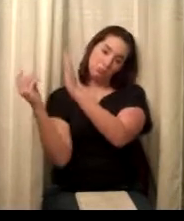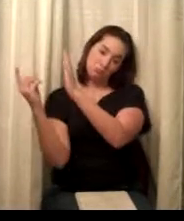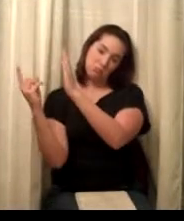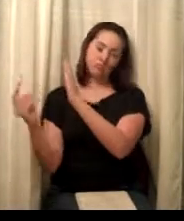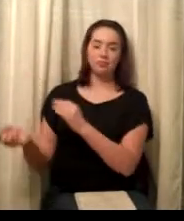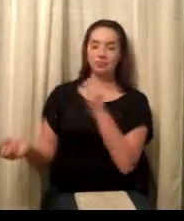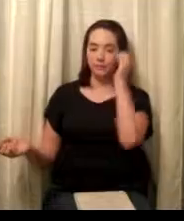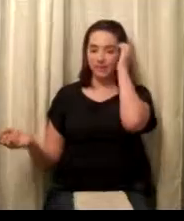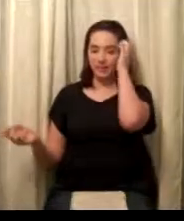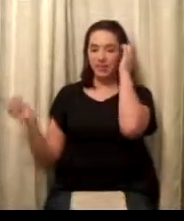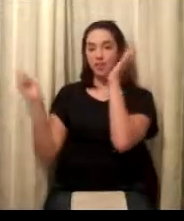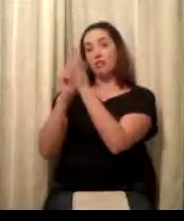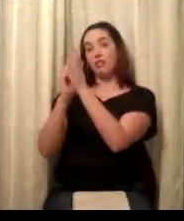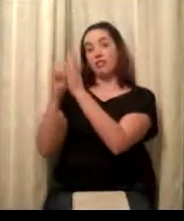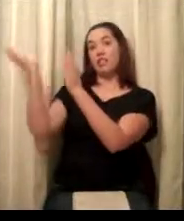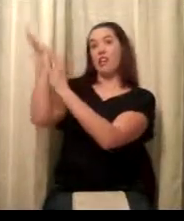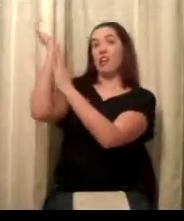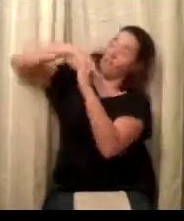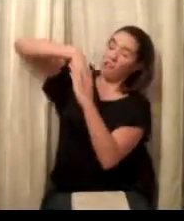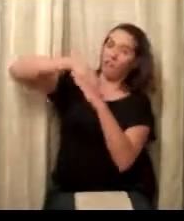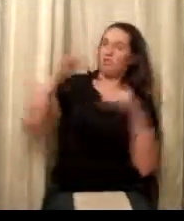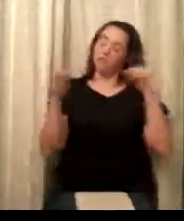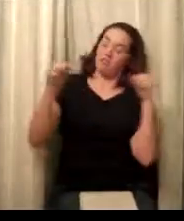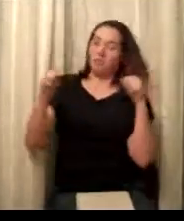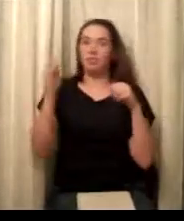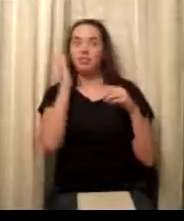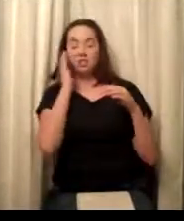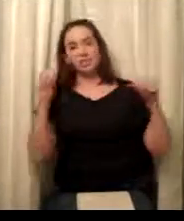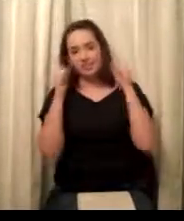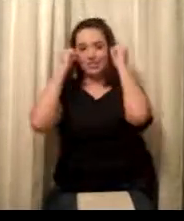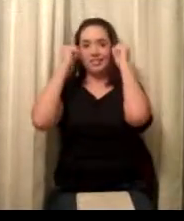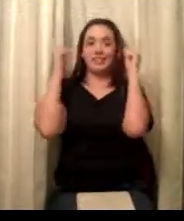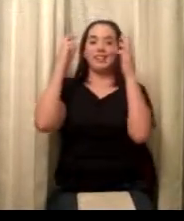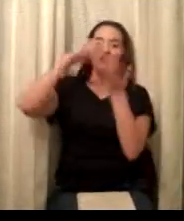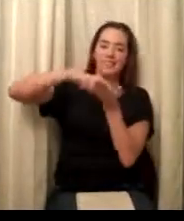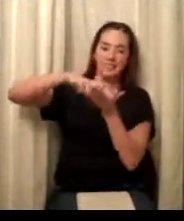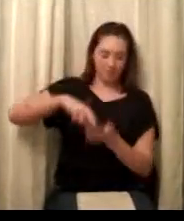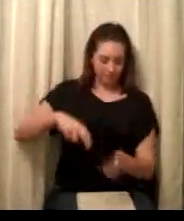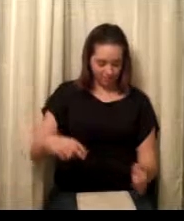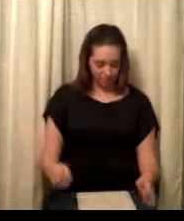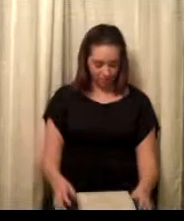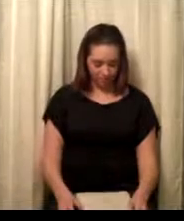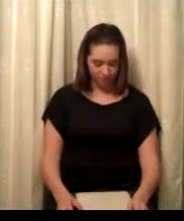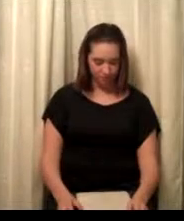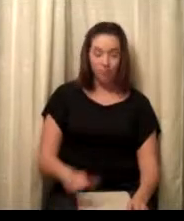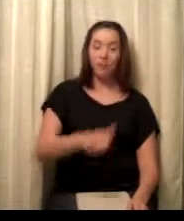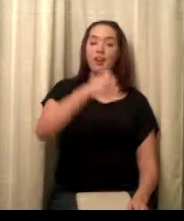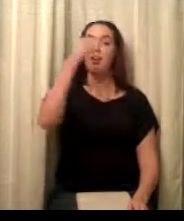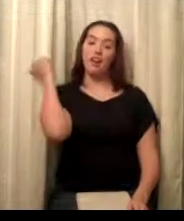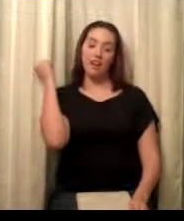What's that? What's relationship? It makes feel like he sees me as an adult. And I feel